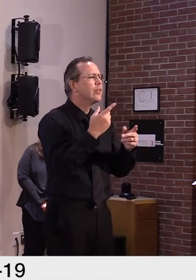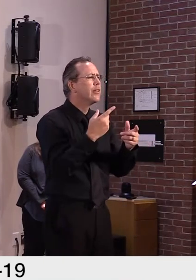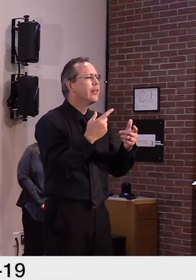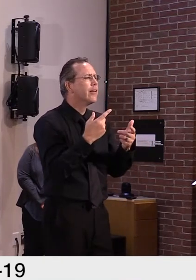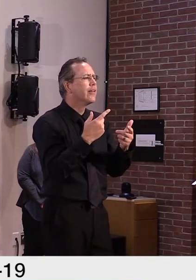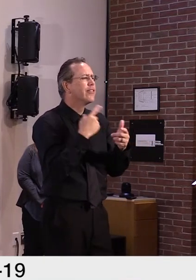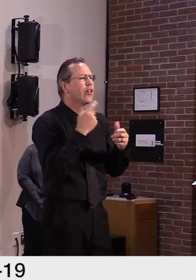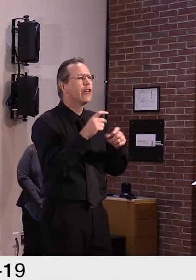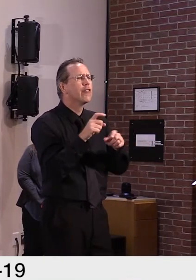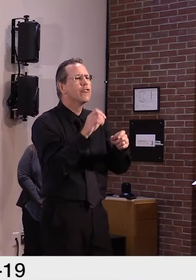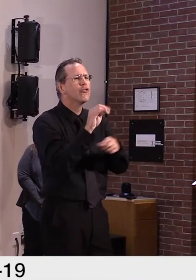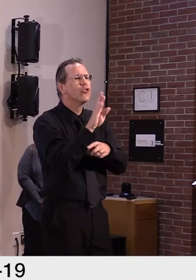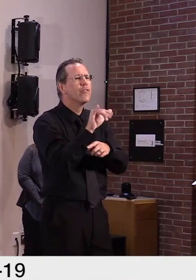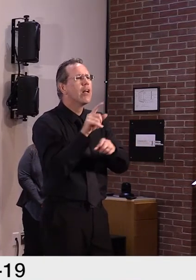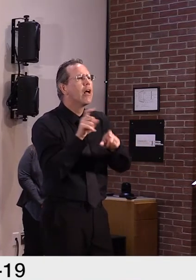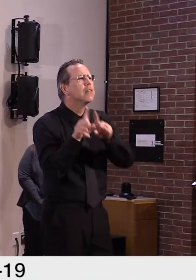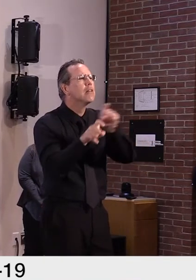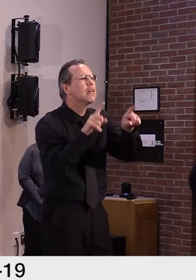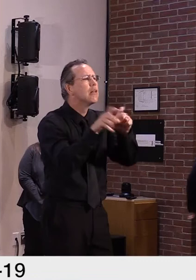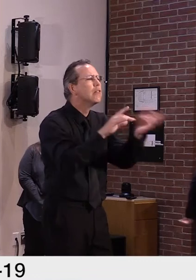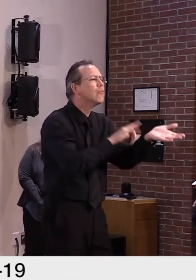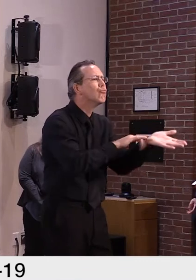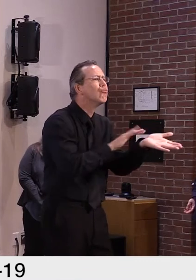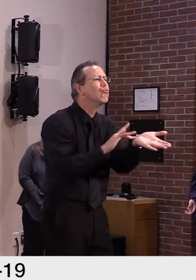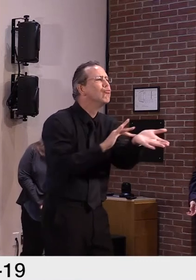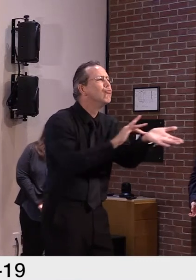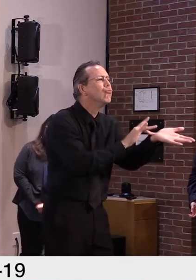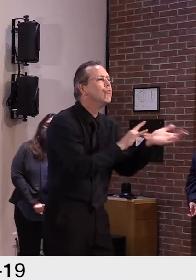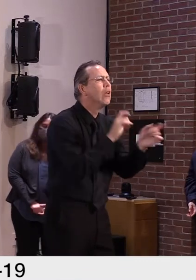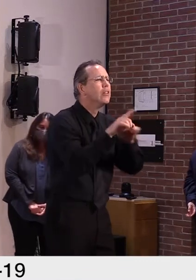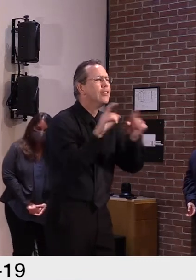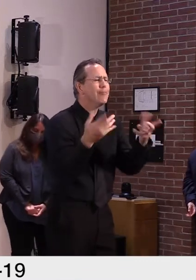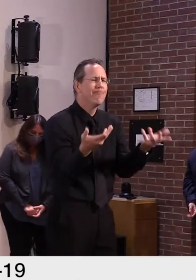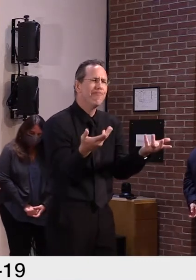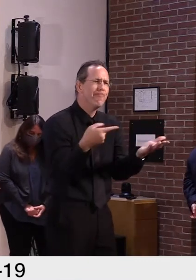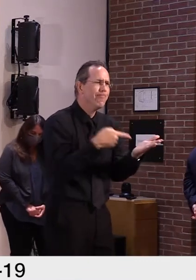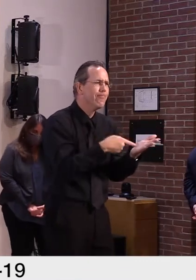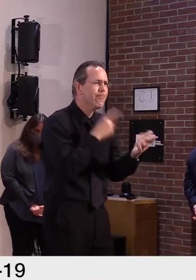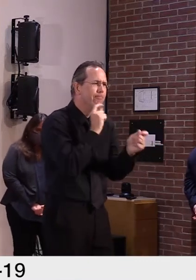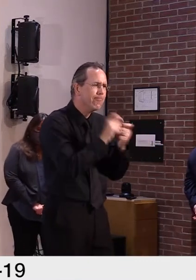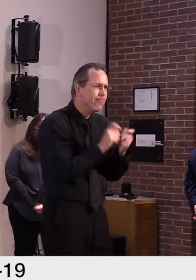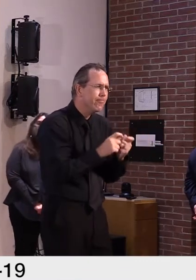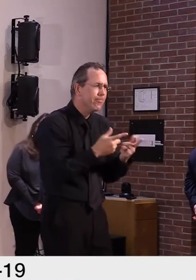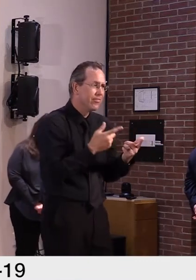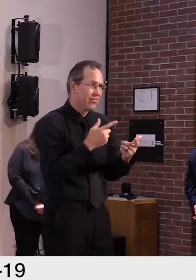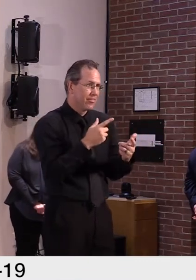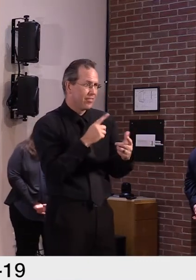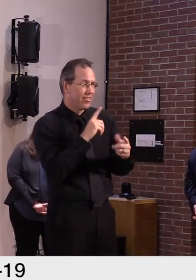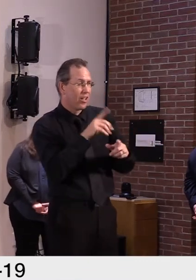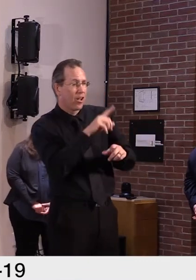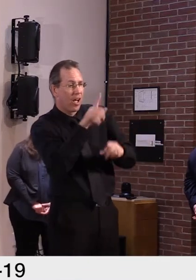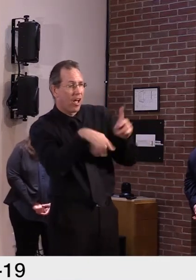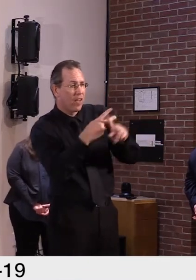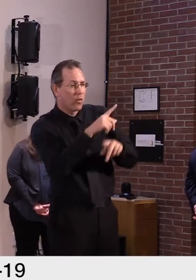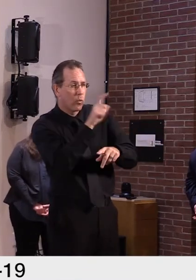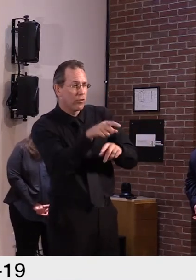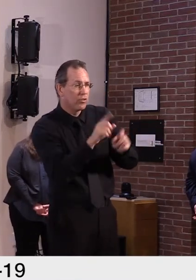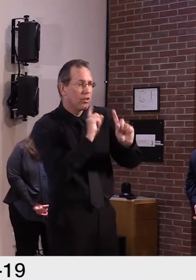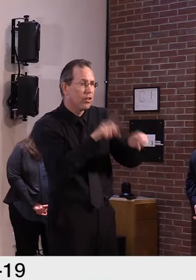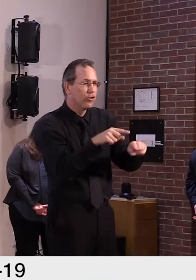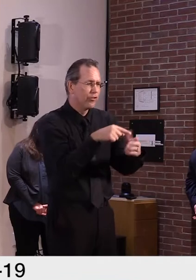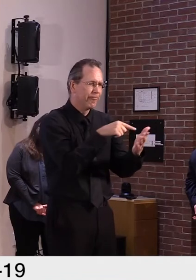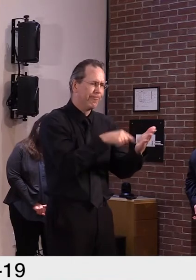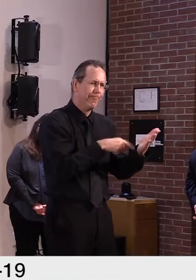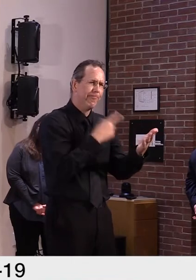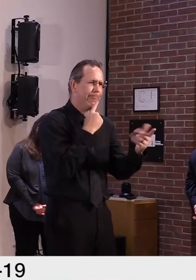And so it might lead some to answer differently than, than, and it's not, it's not that they're being dishonest. It's just